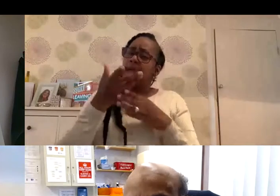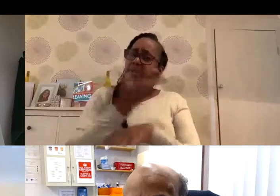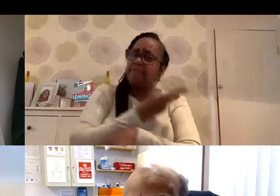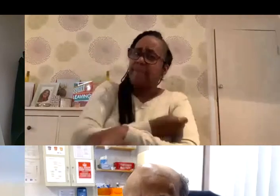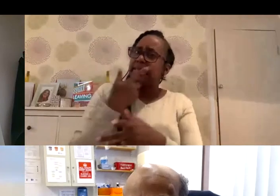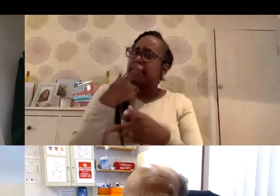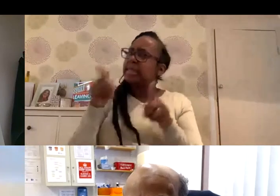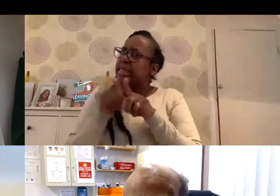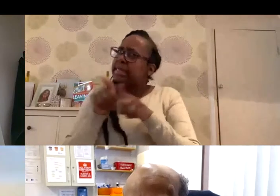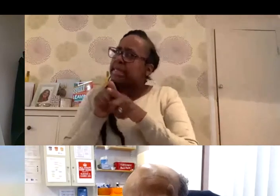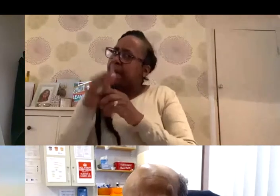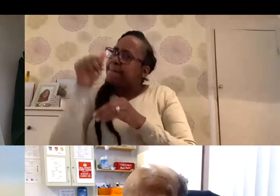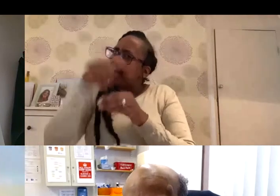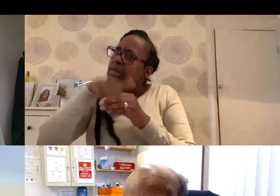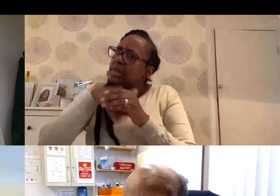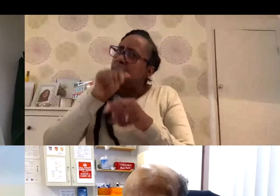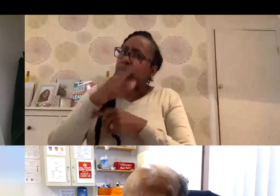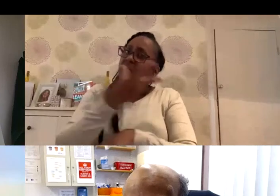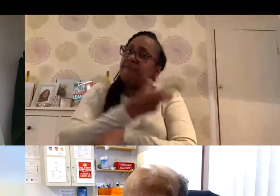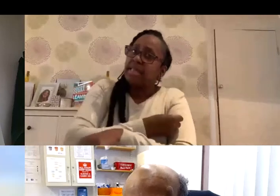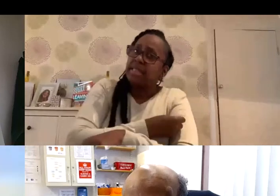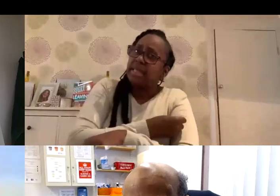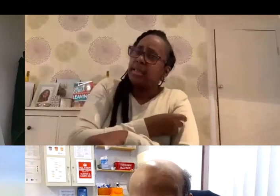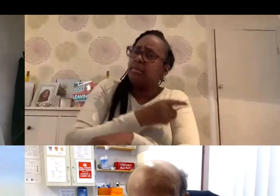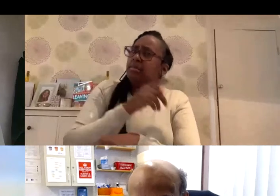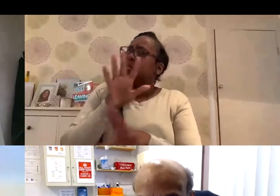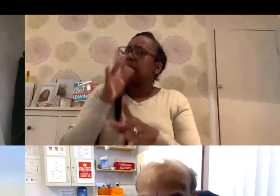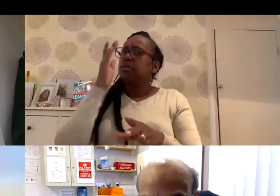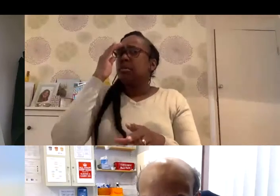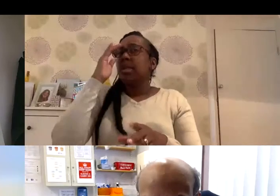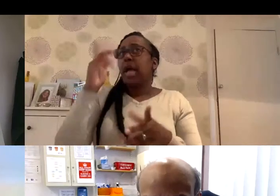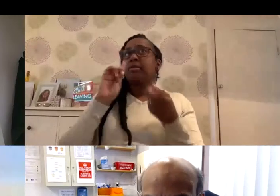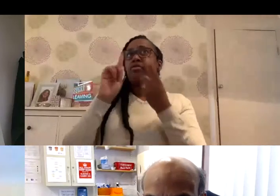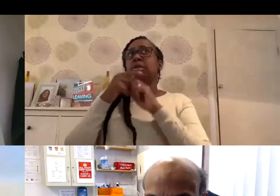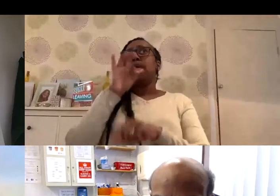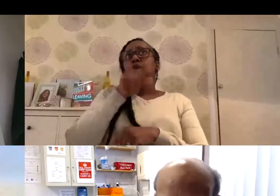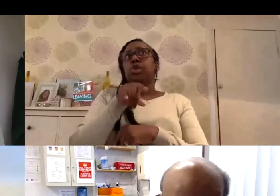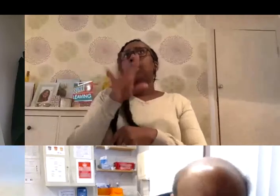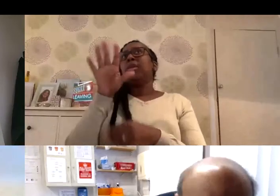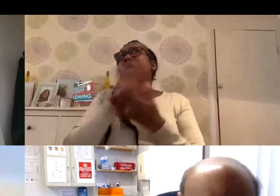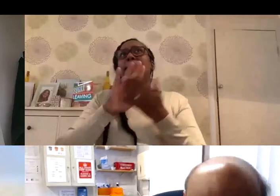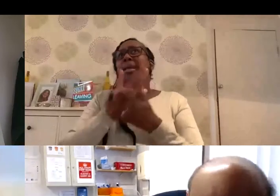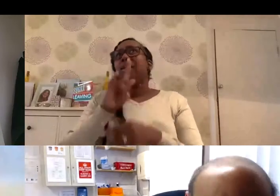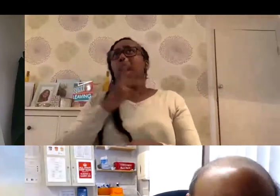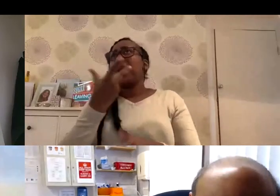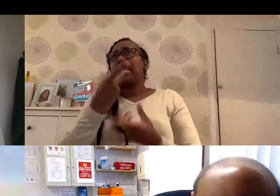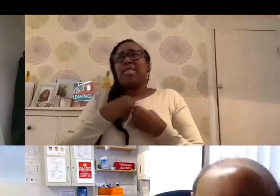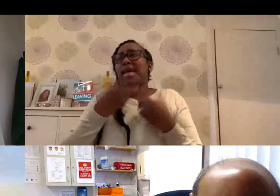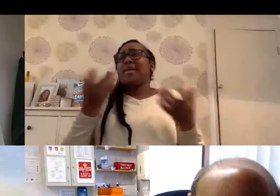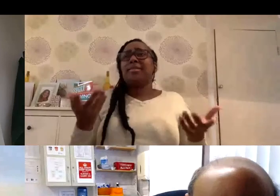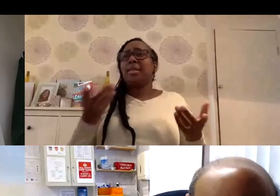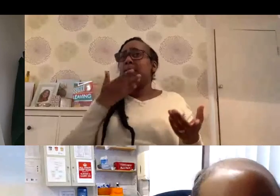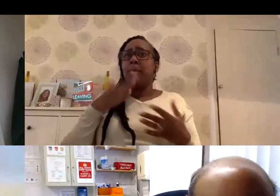same things in it? Because if there's one thing in the vaccine that was in the first thing that I had a severe reaction to, then, then it doesn't make sense to give me that vaccine